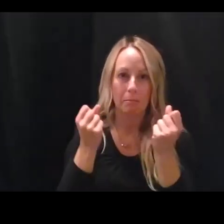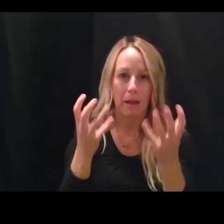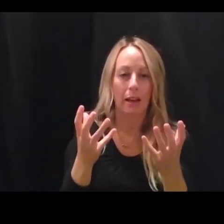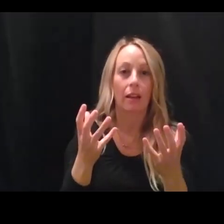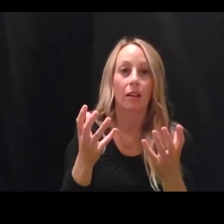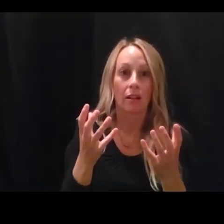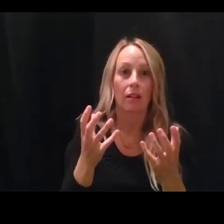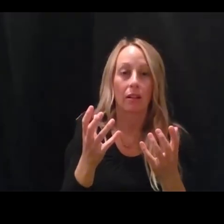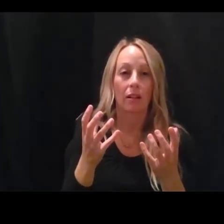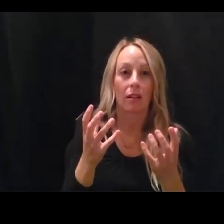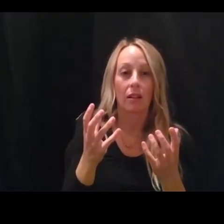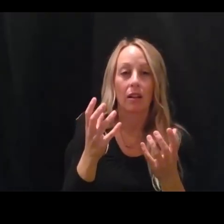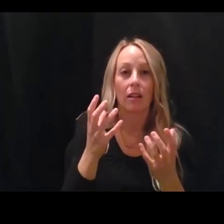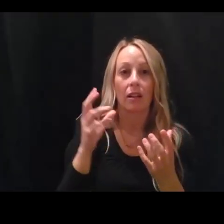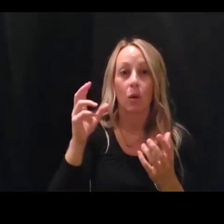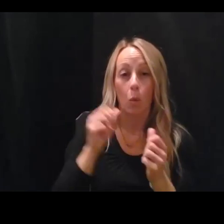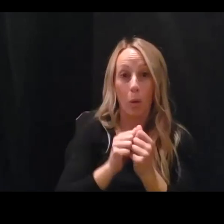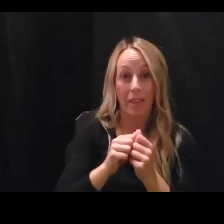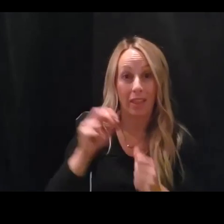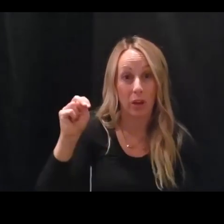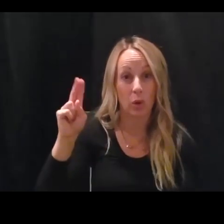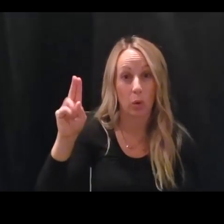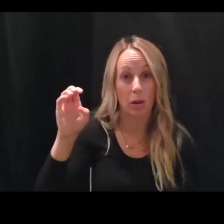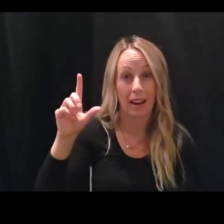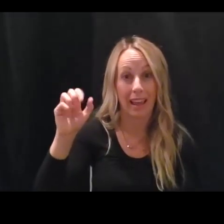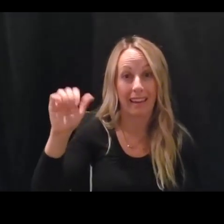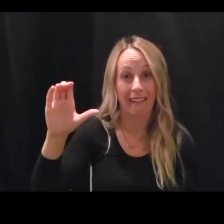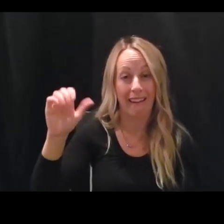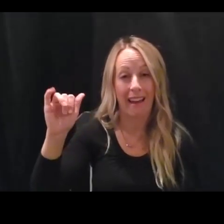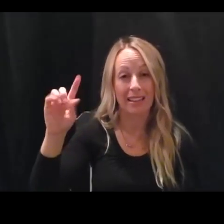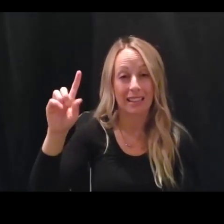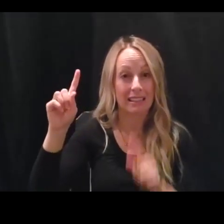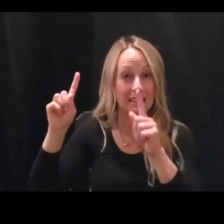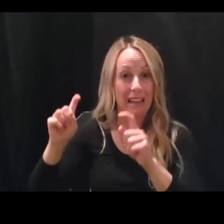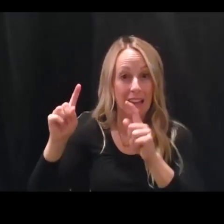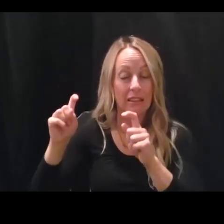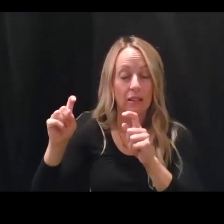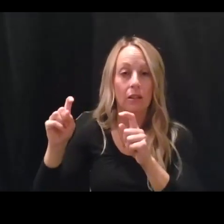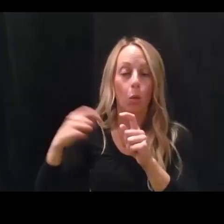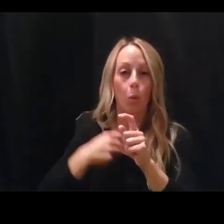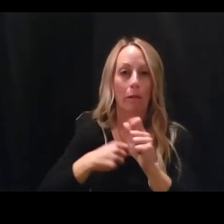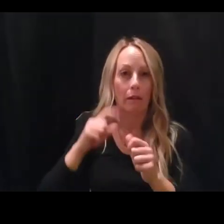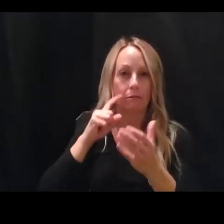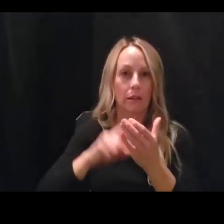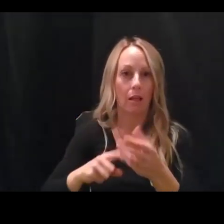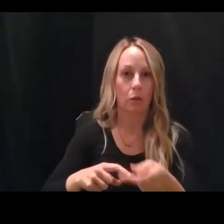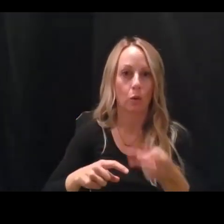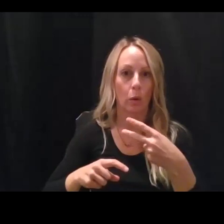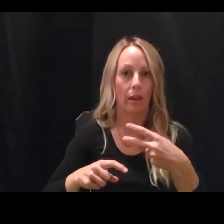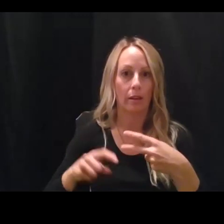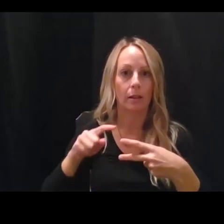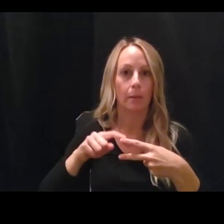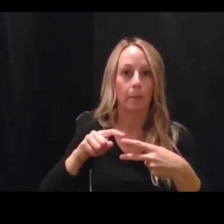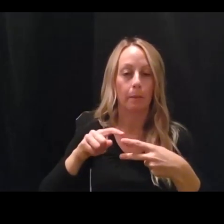misses that we see with nucleic acid testing are related to two things. One, testing too